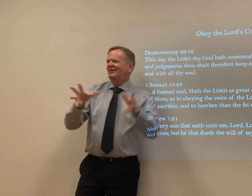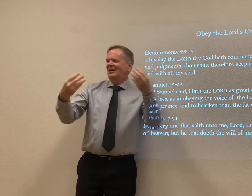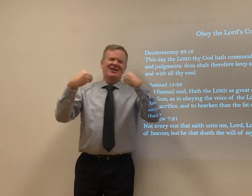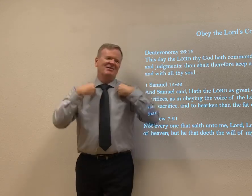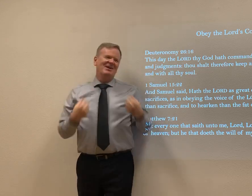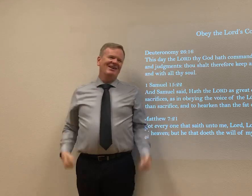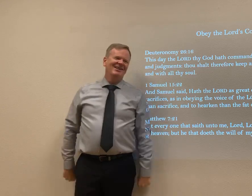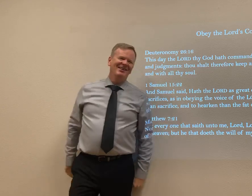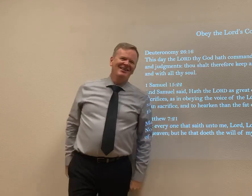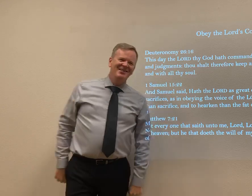to be.